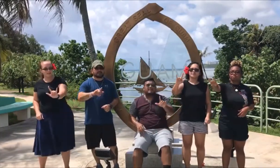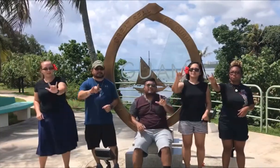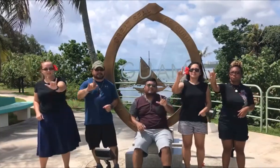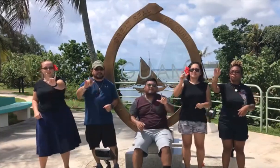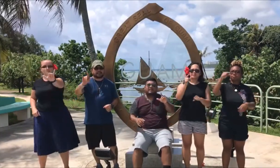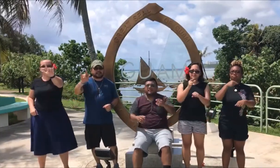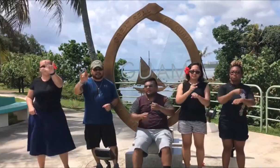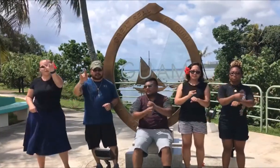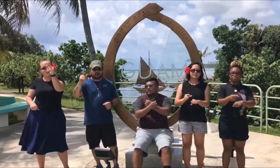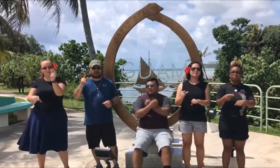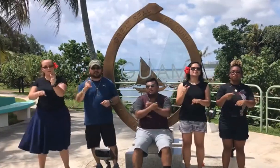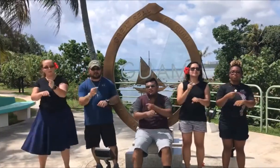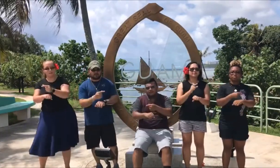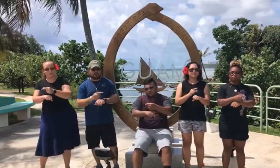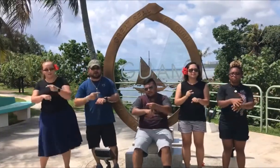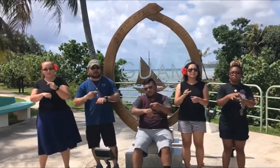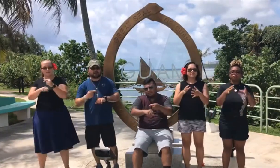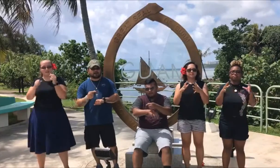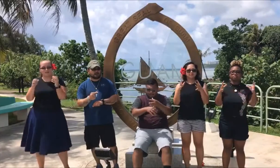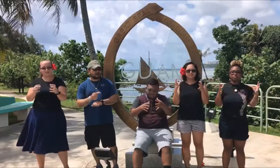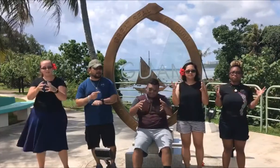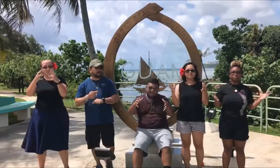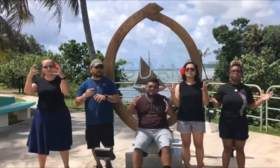Gwizer, how gone